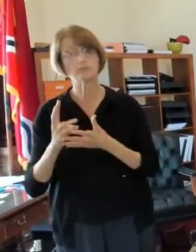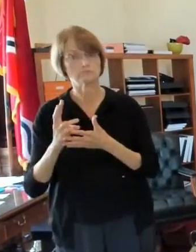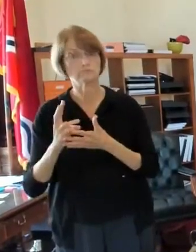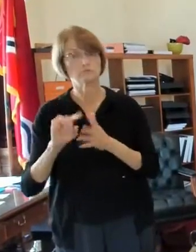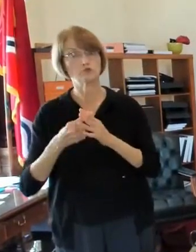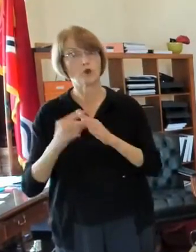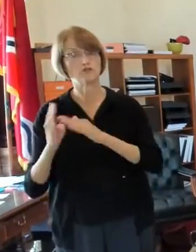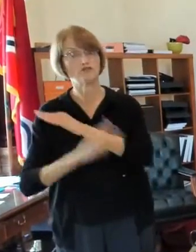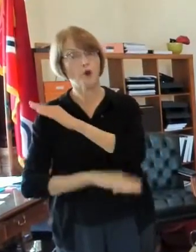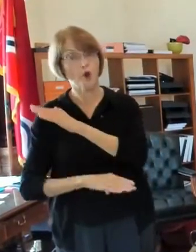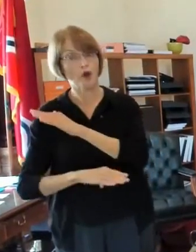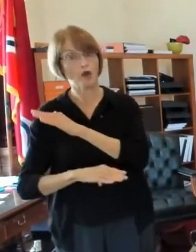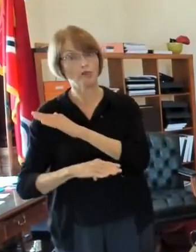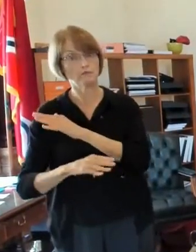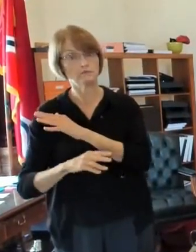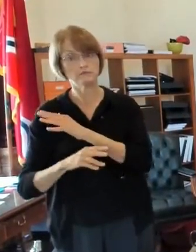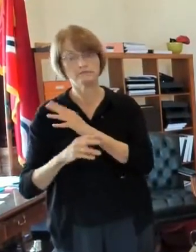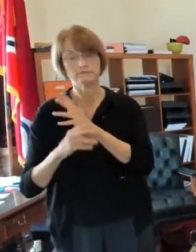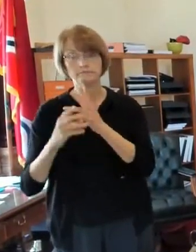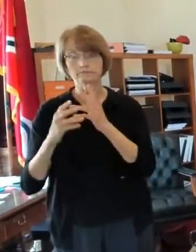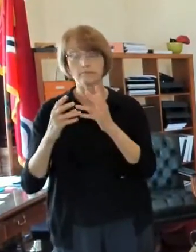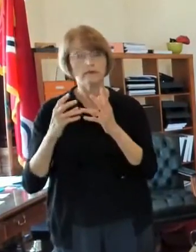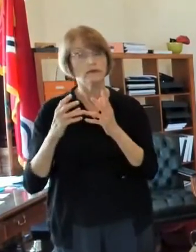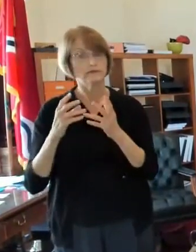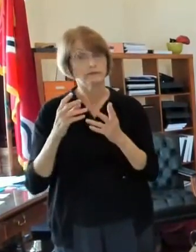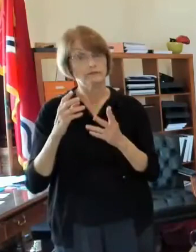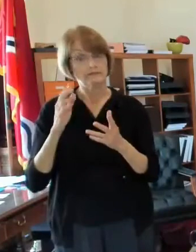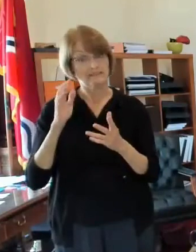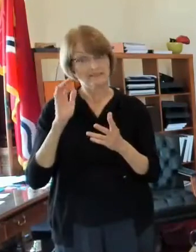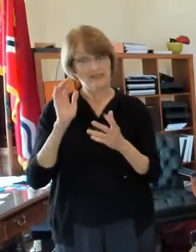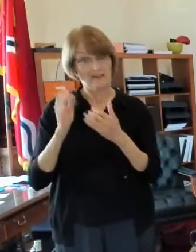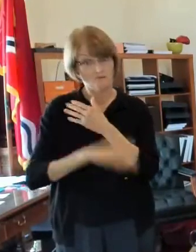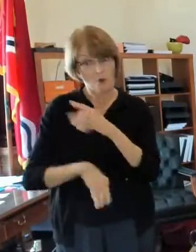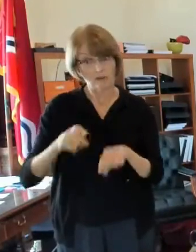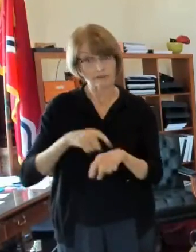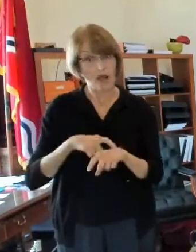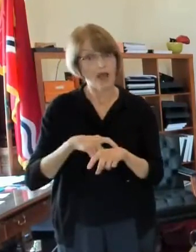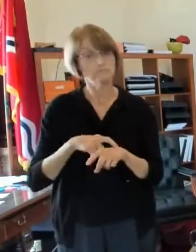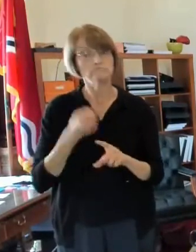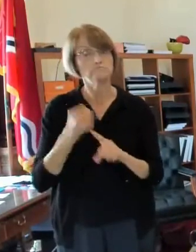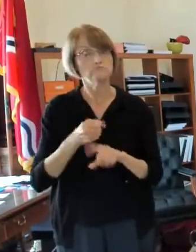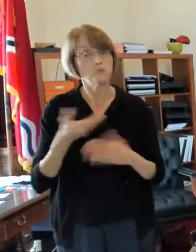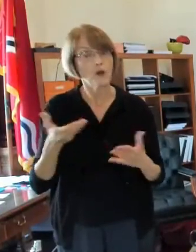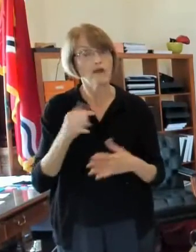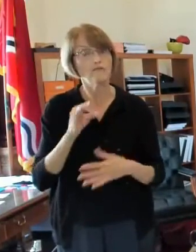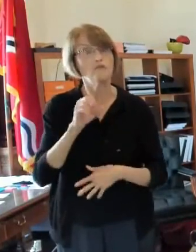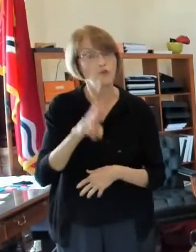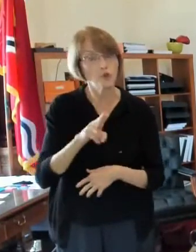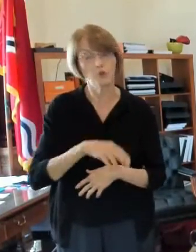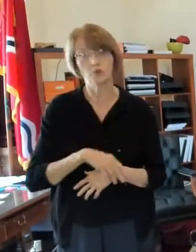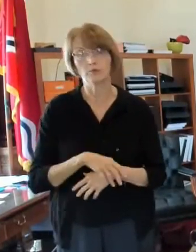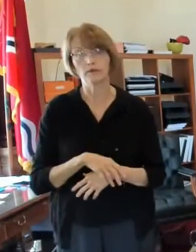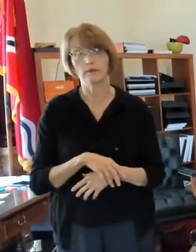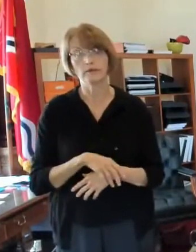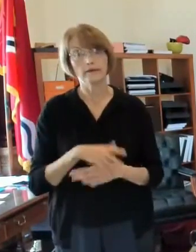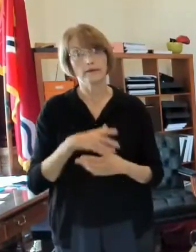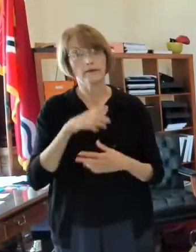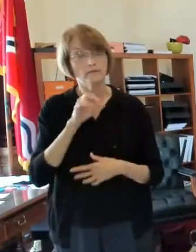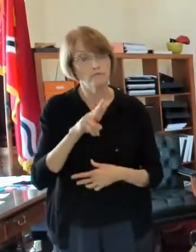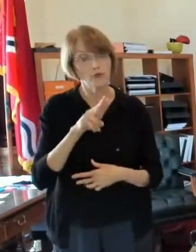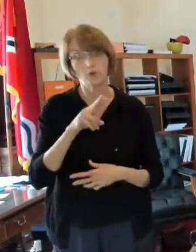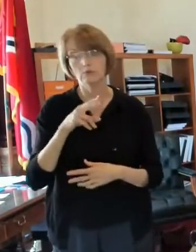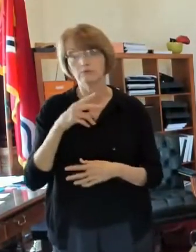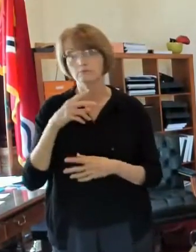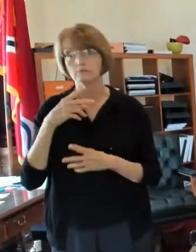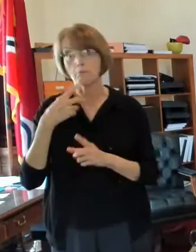into fall we'll begin to be into flu season in addition to covet season and um we really just trying